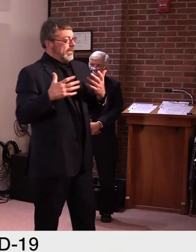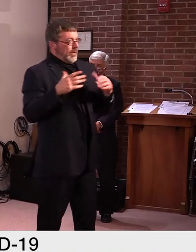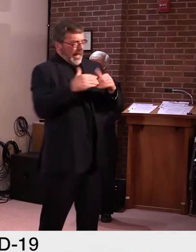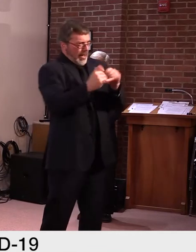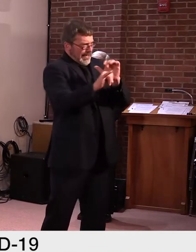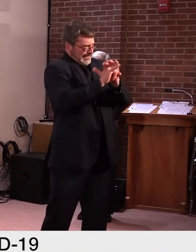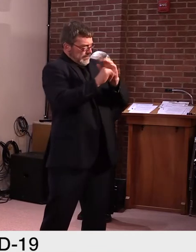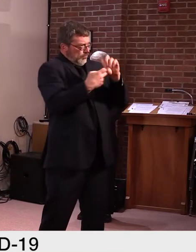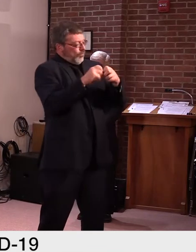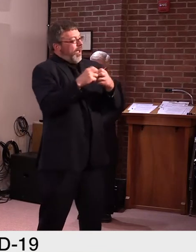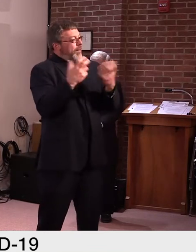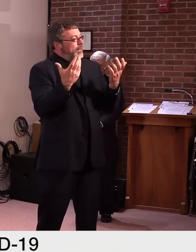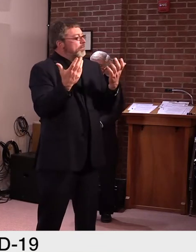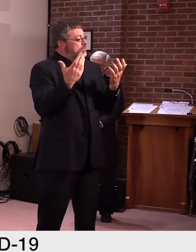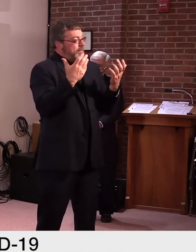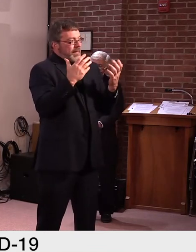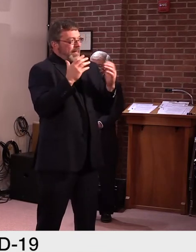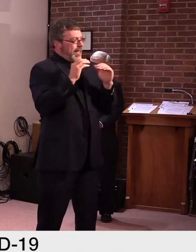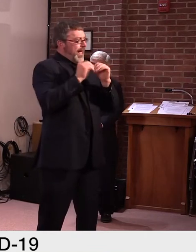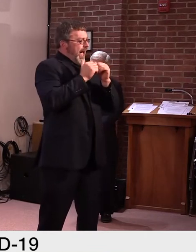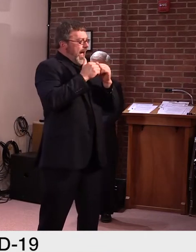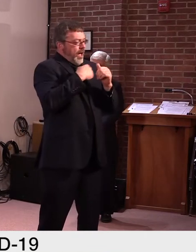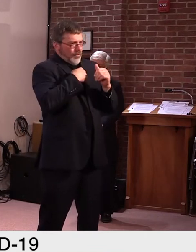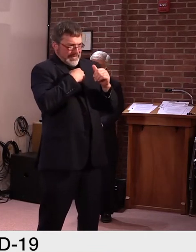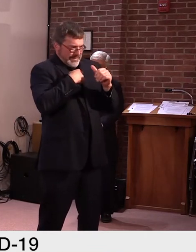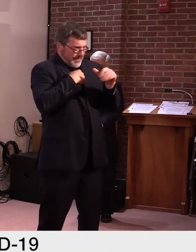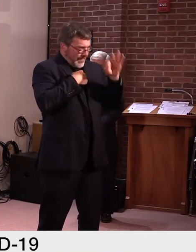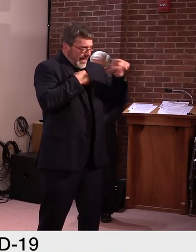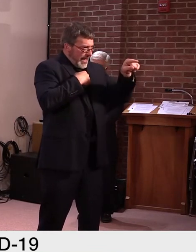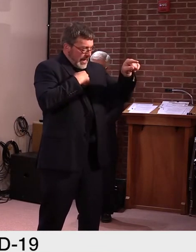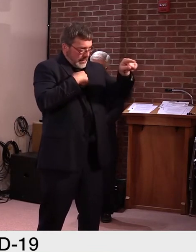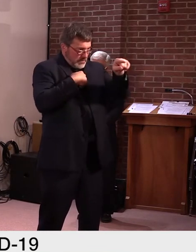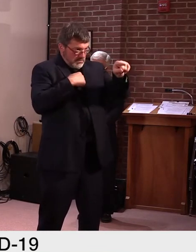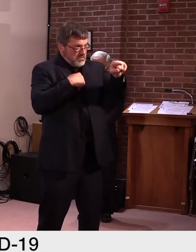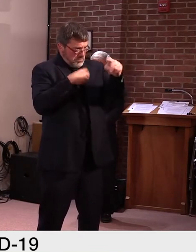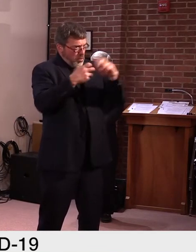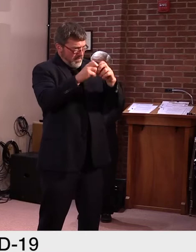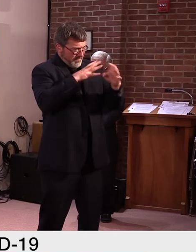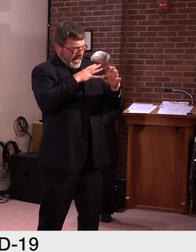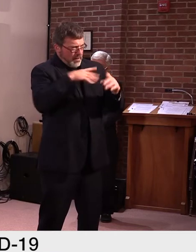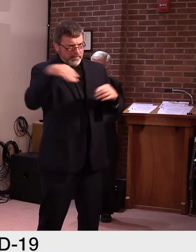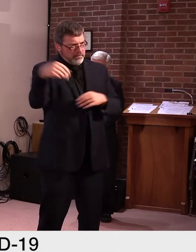tell who and how it's going to be paid for. Thank you, Governor.